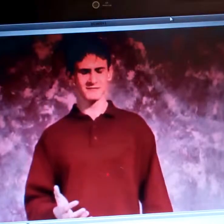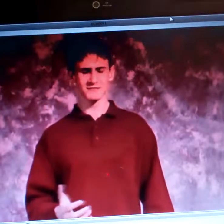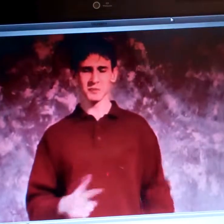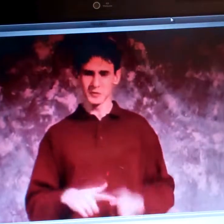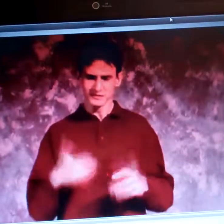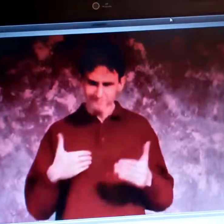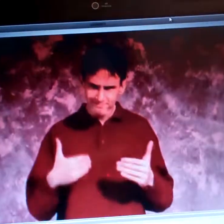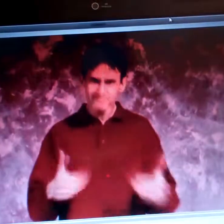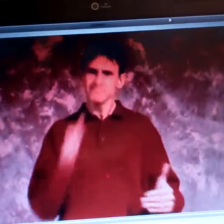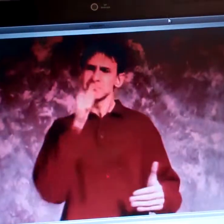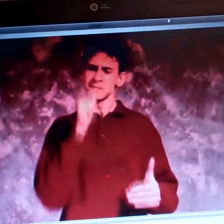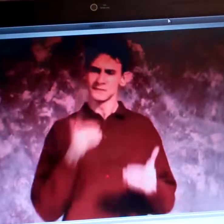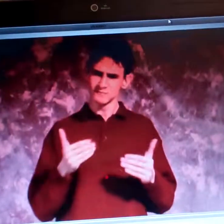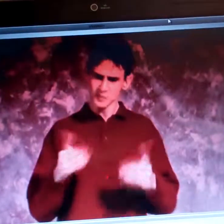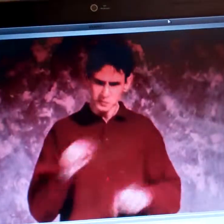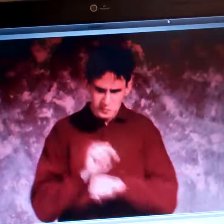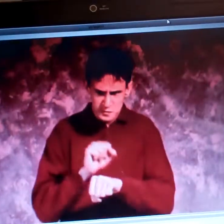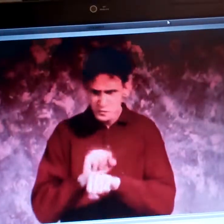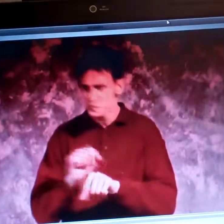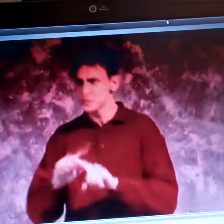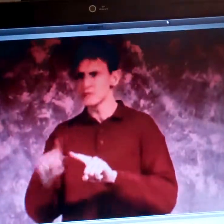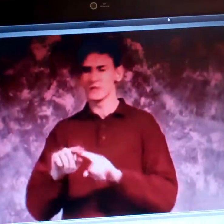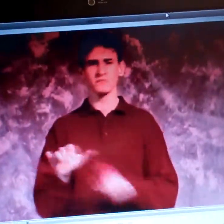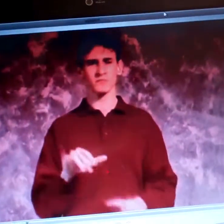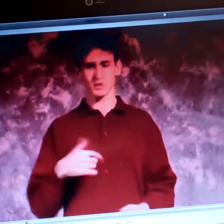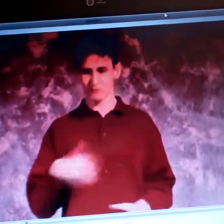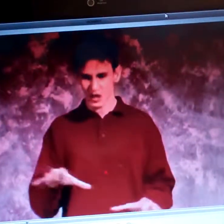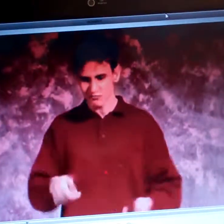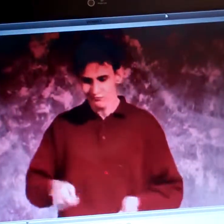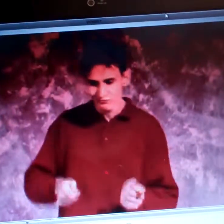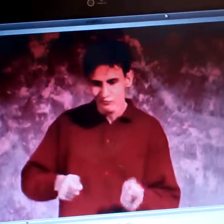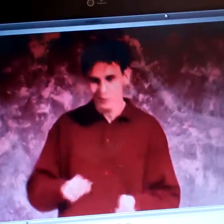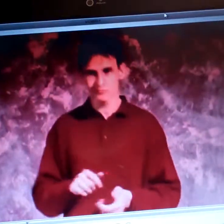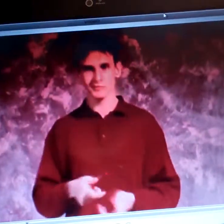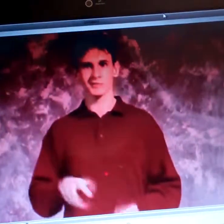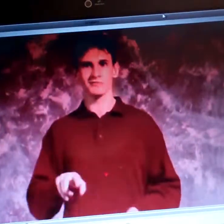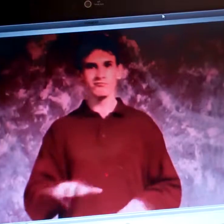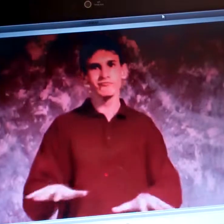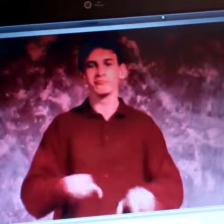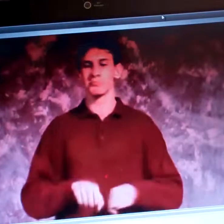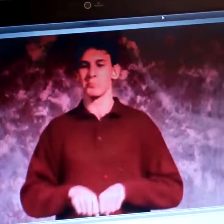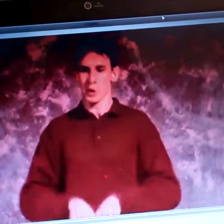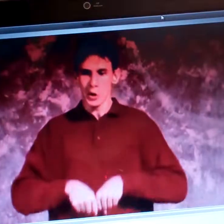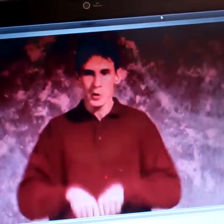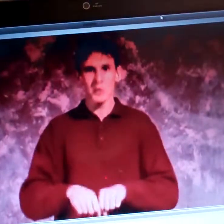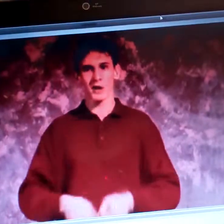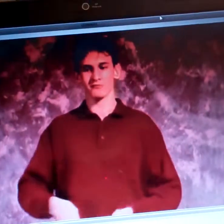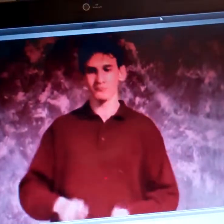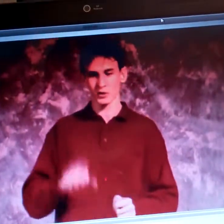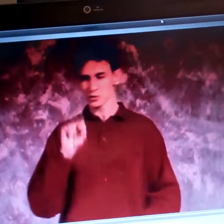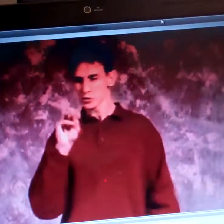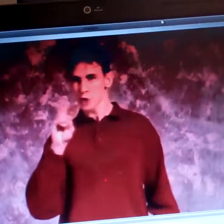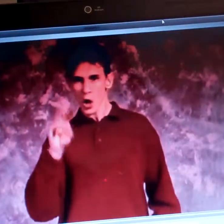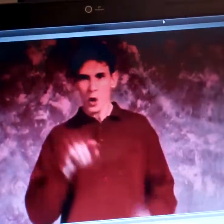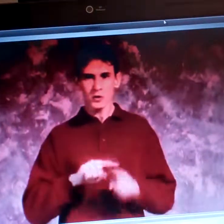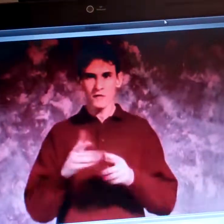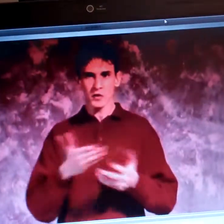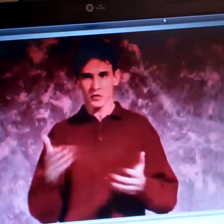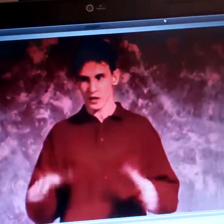In fact, build a house and I couldn't believe it. But, you know, I was patient and I helped